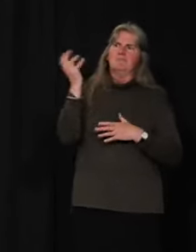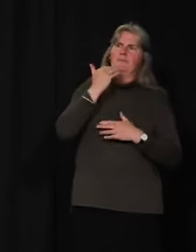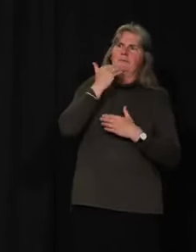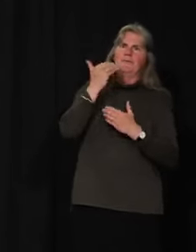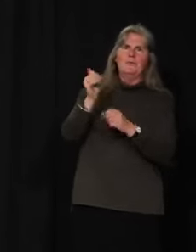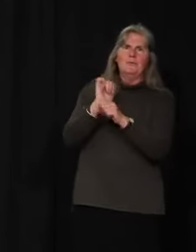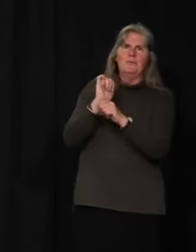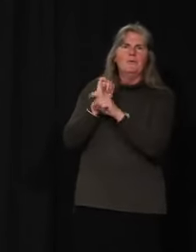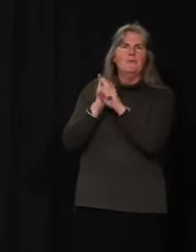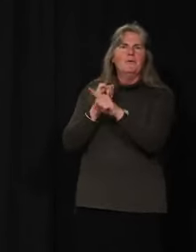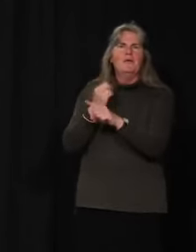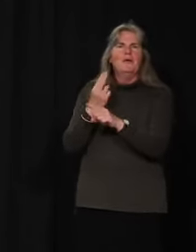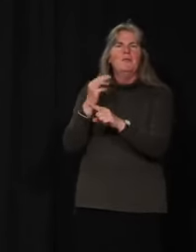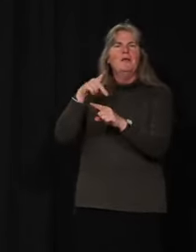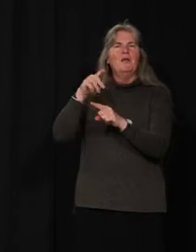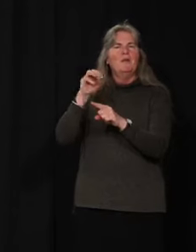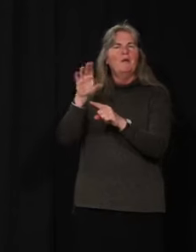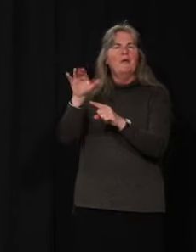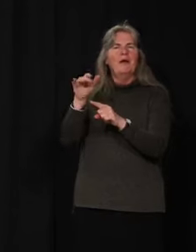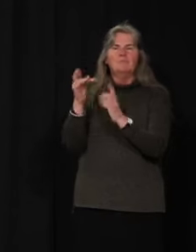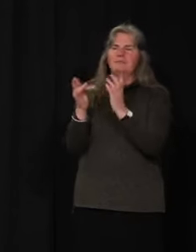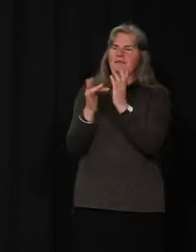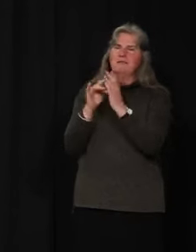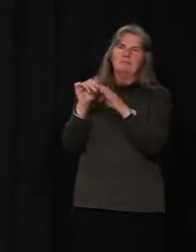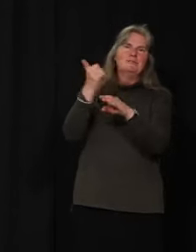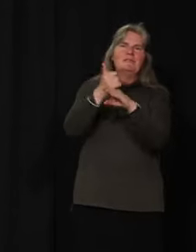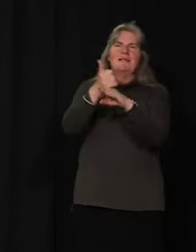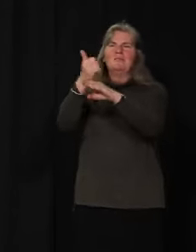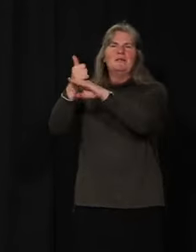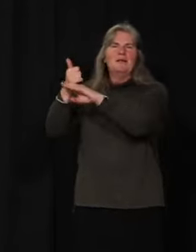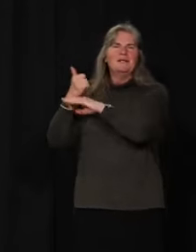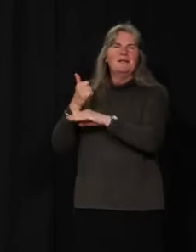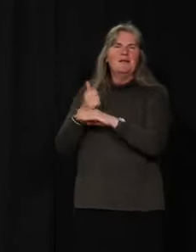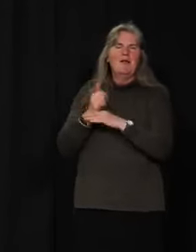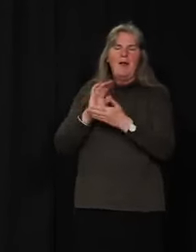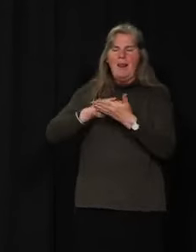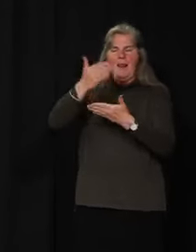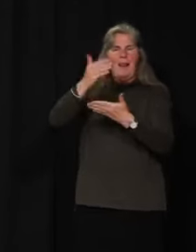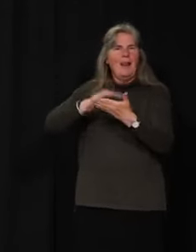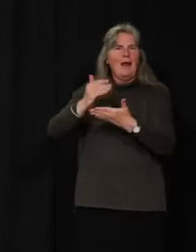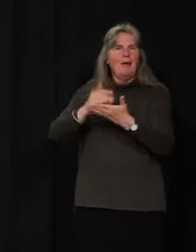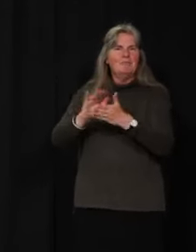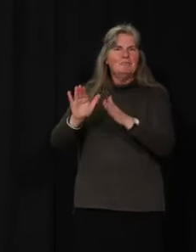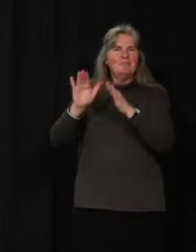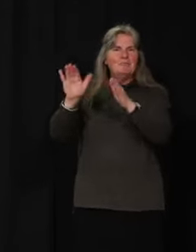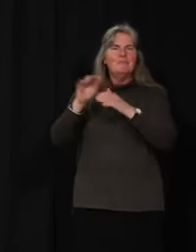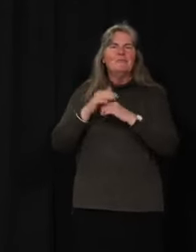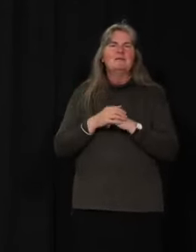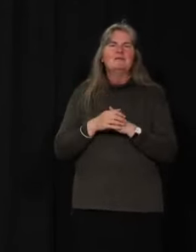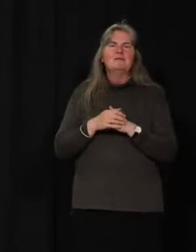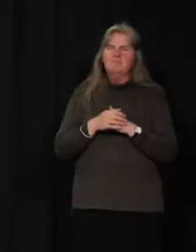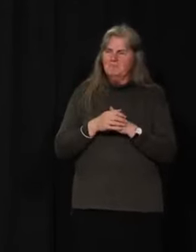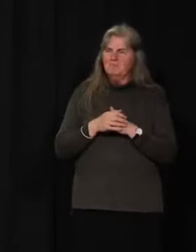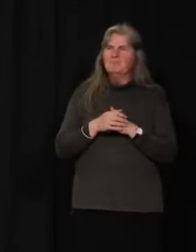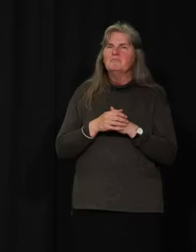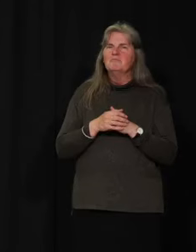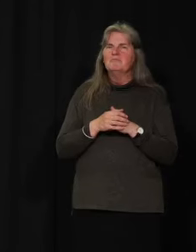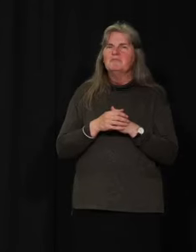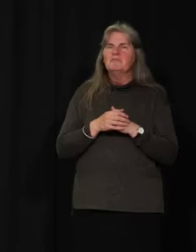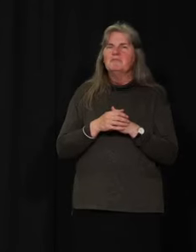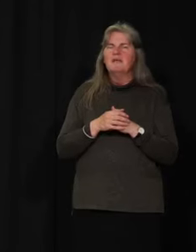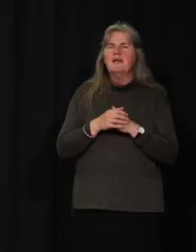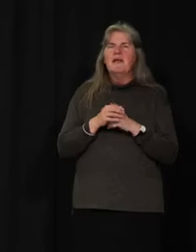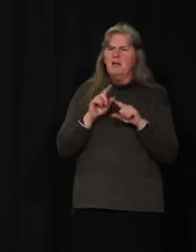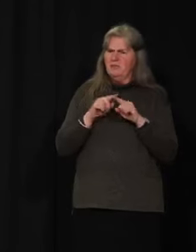technology to be in place in their laptops. And again, we are seeing folks